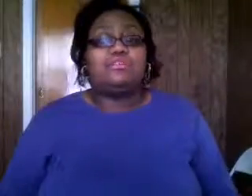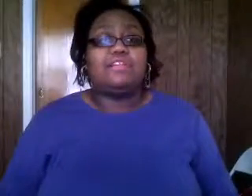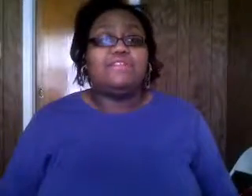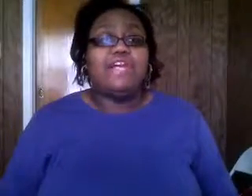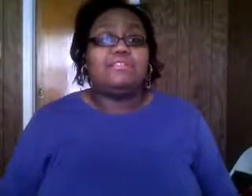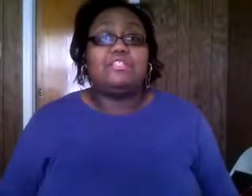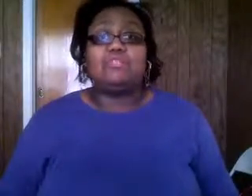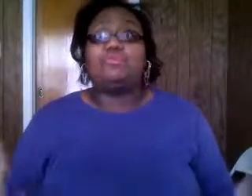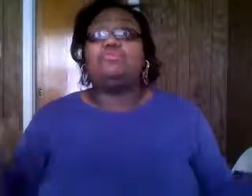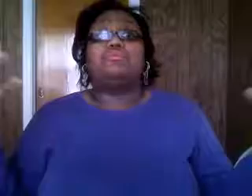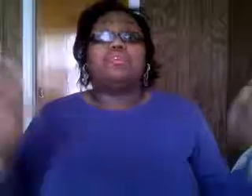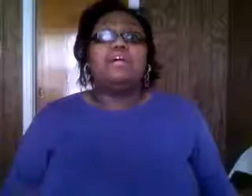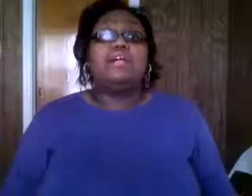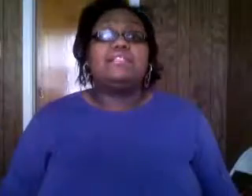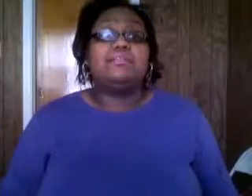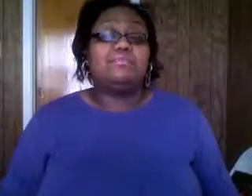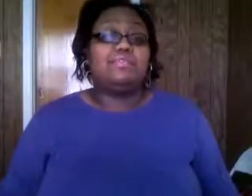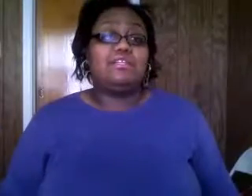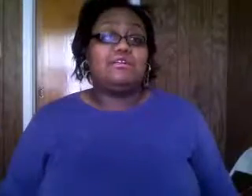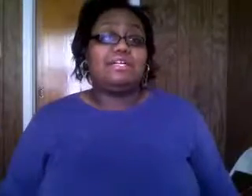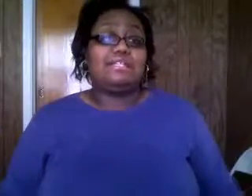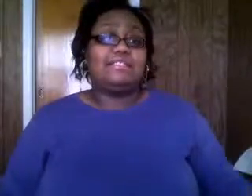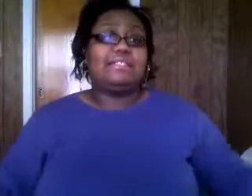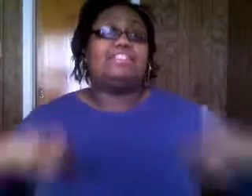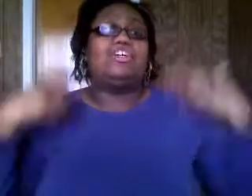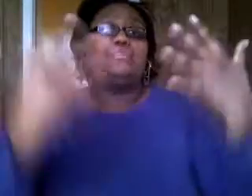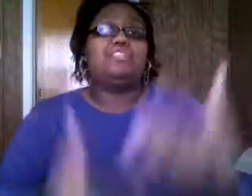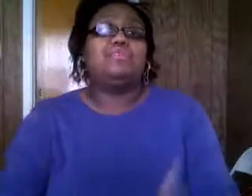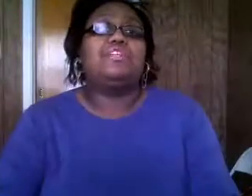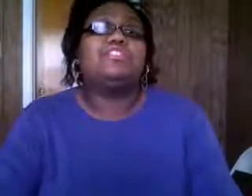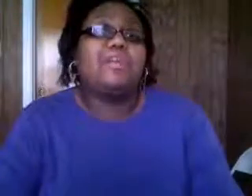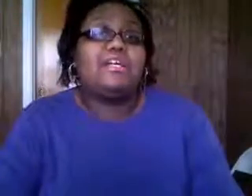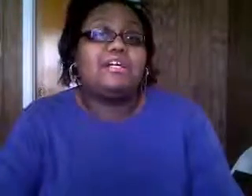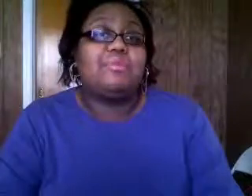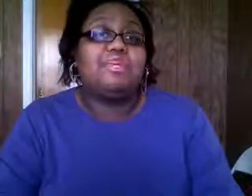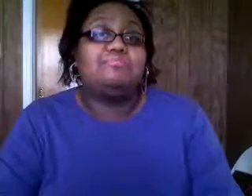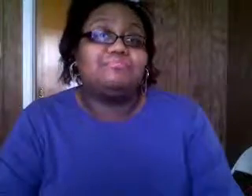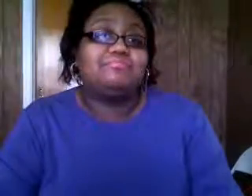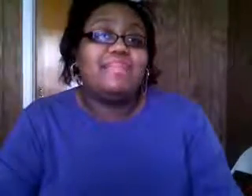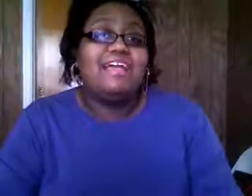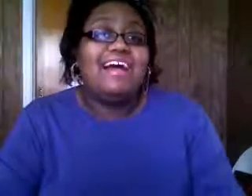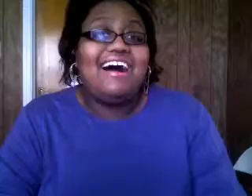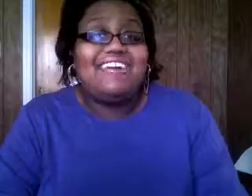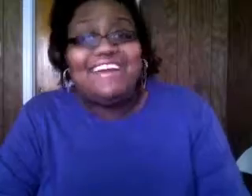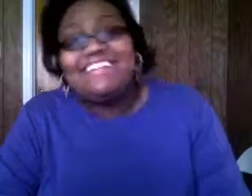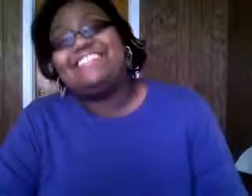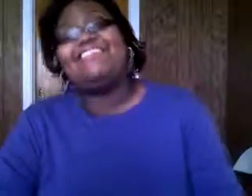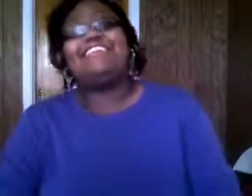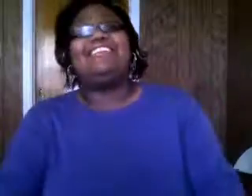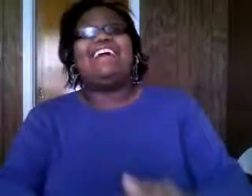know that's where they find themselves on a pew somewhere so you know let's let's let's encourage them that it's okay to come in all right so that's all